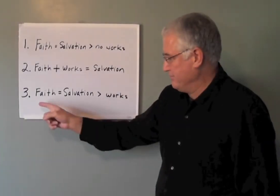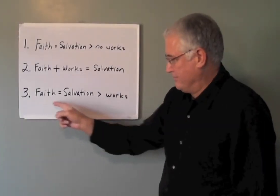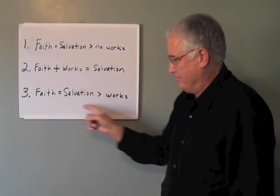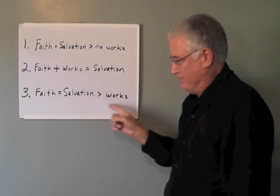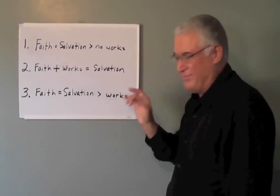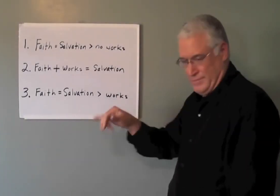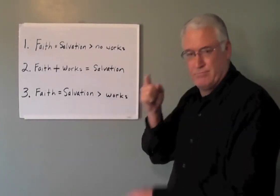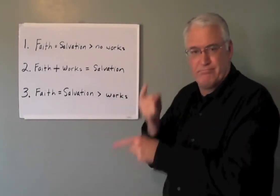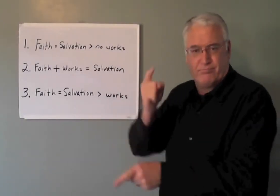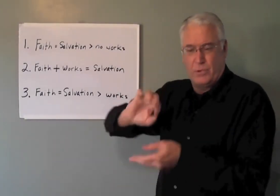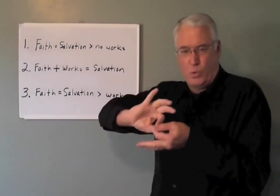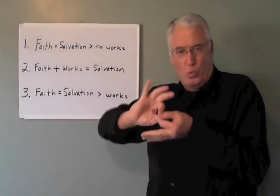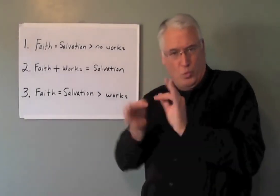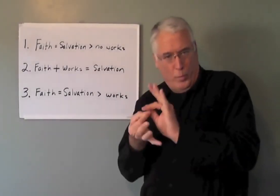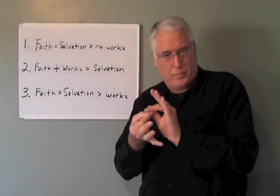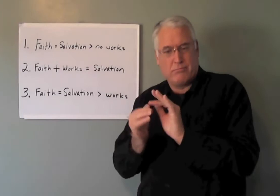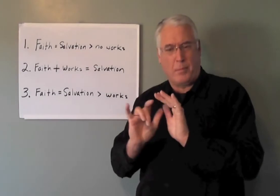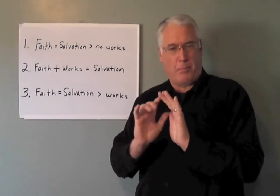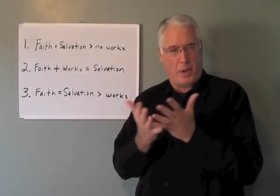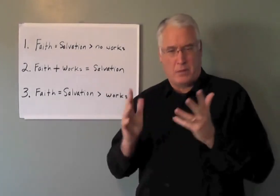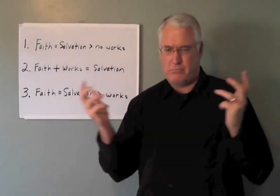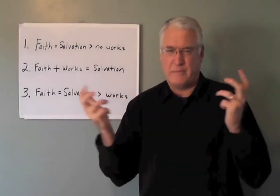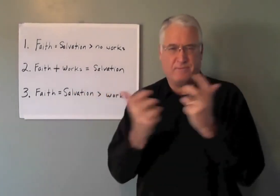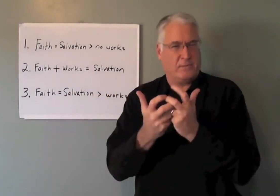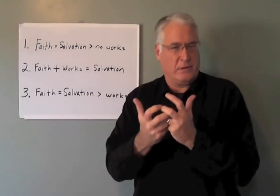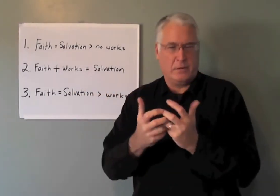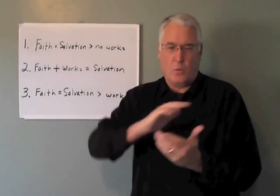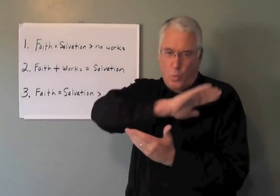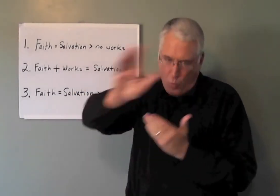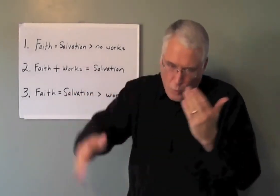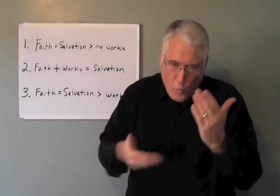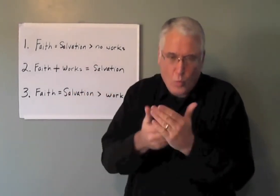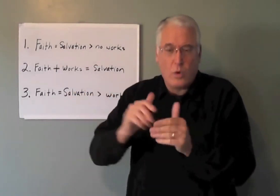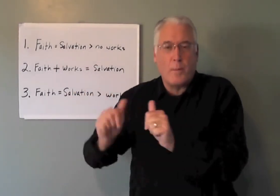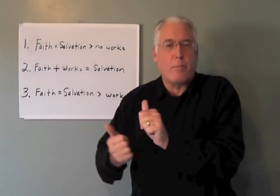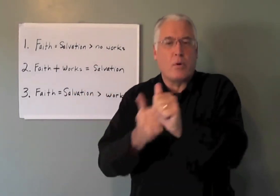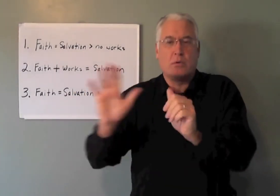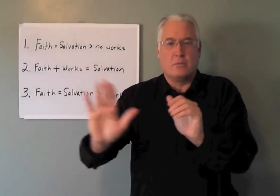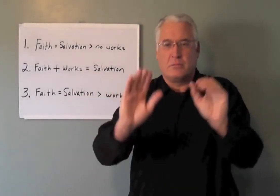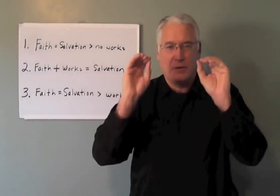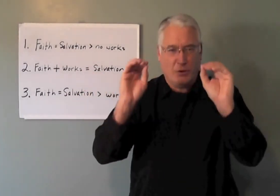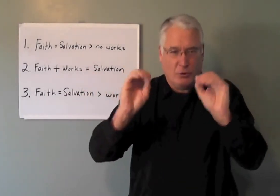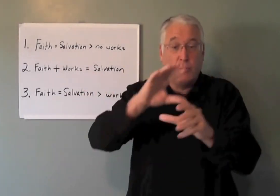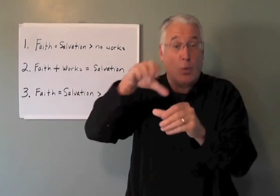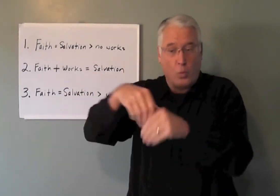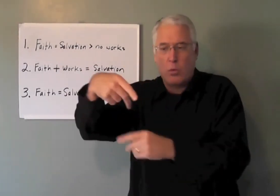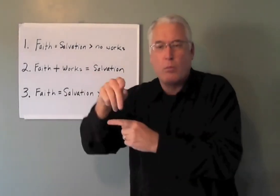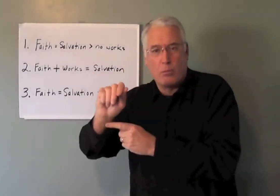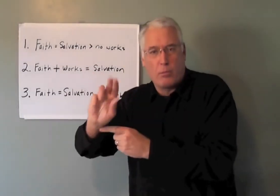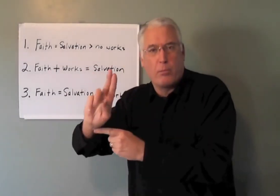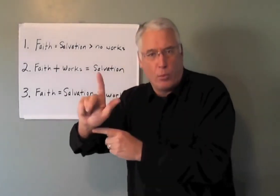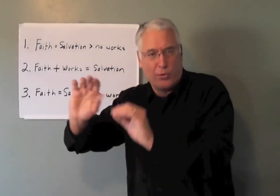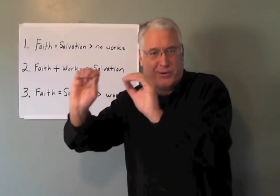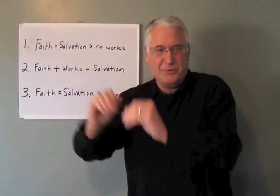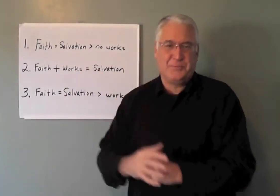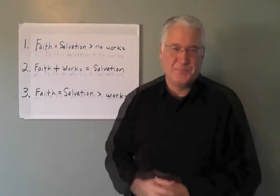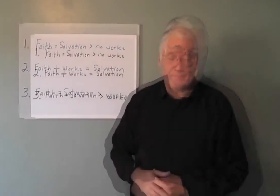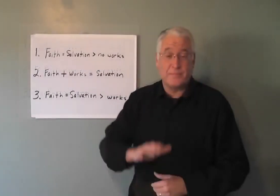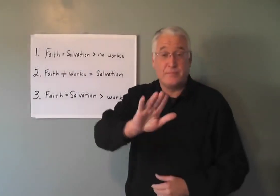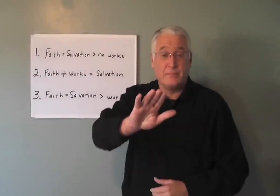Faith equals salvation that leads to work is the right interpretation, the biblical interpretation that follows the apostles' teaching, including